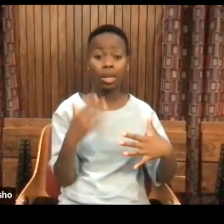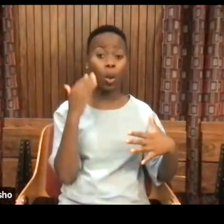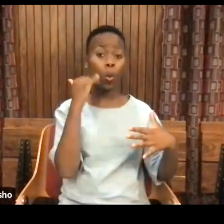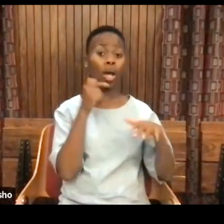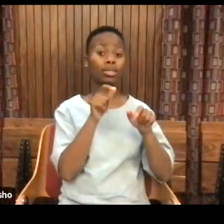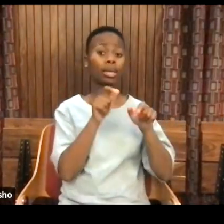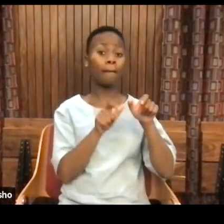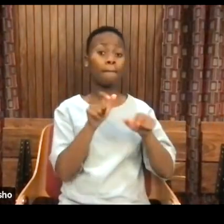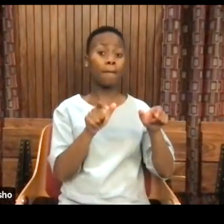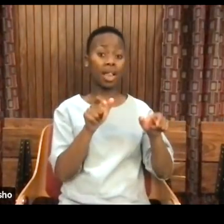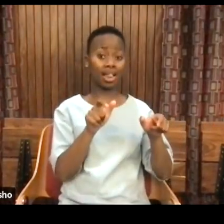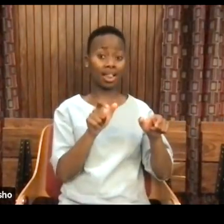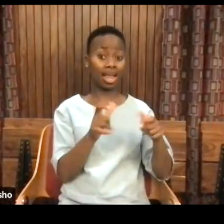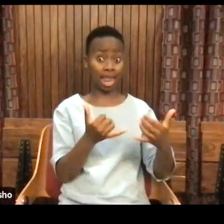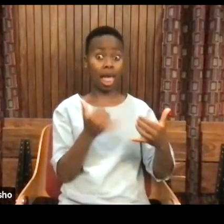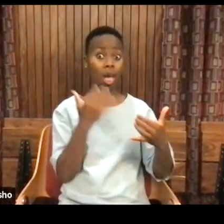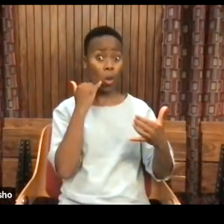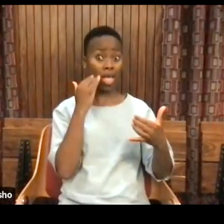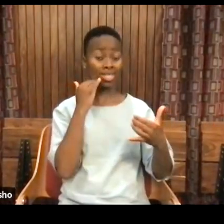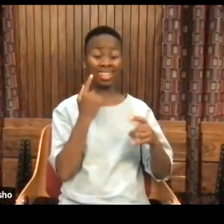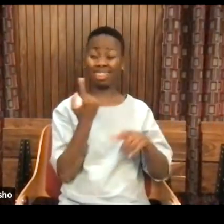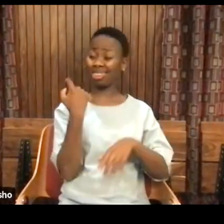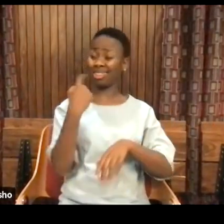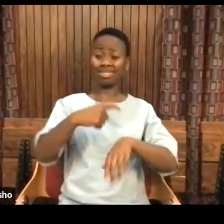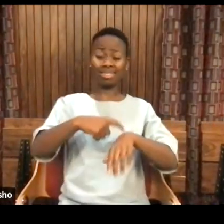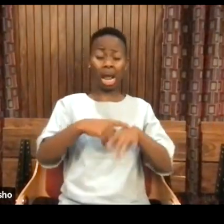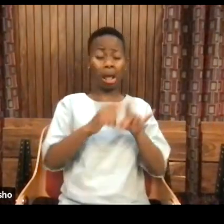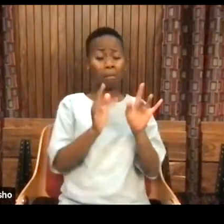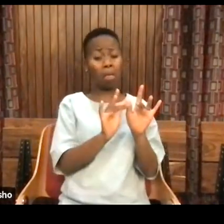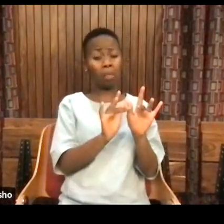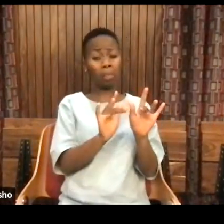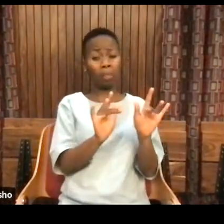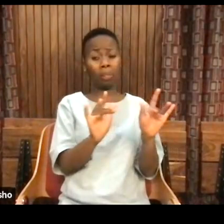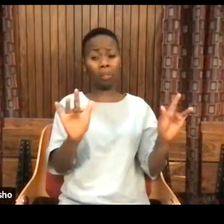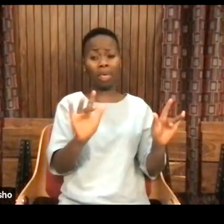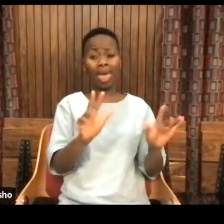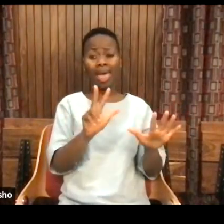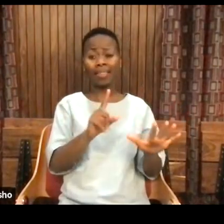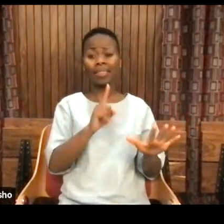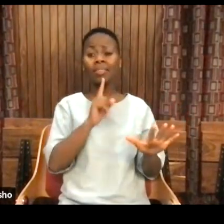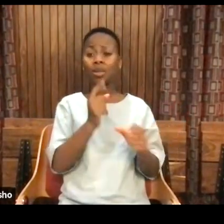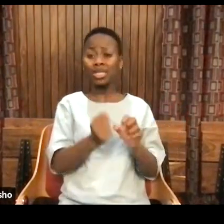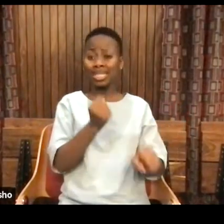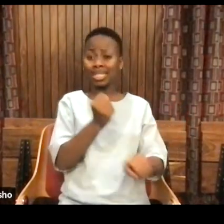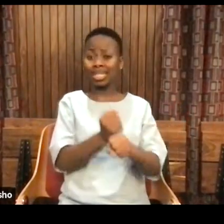call white people today, the morphological people, didn't even exist 8,000 years ago.